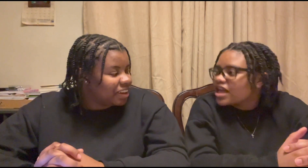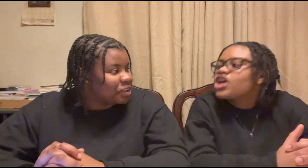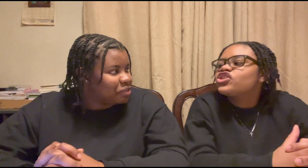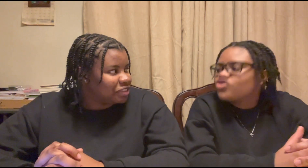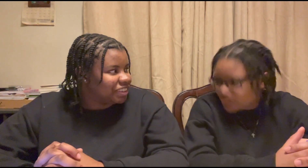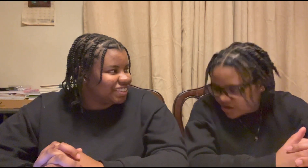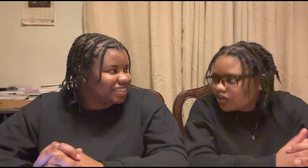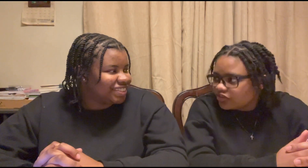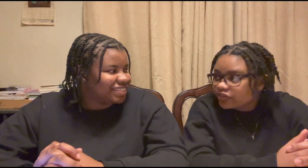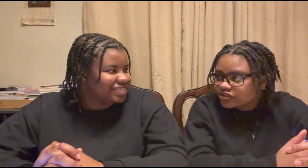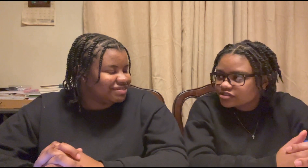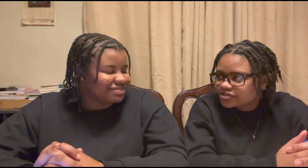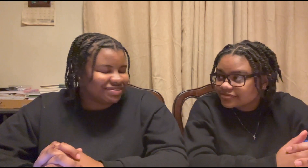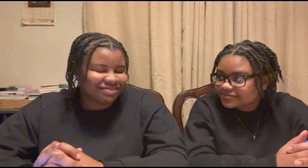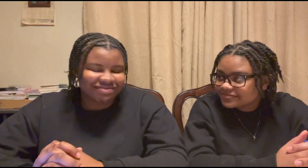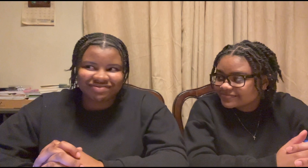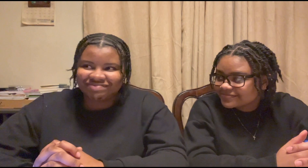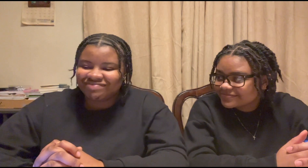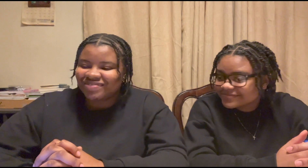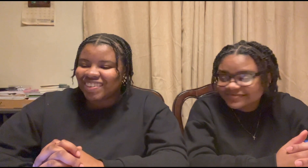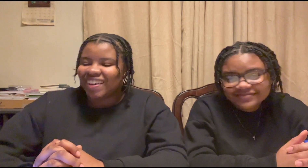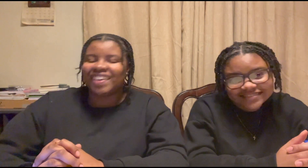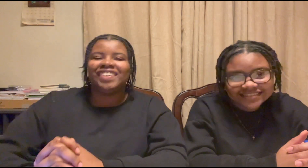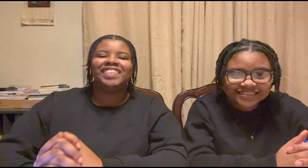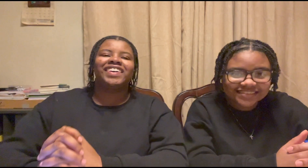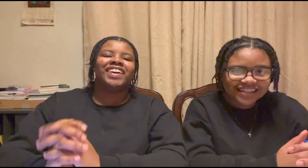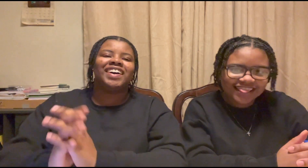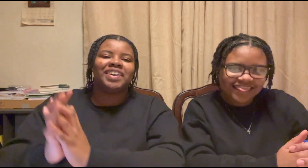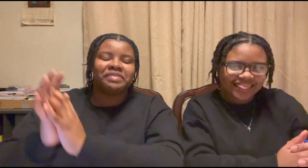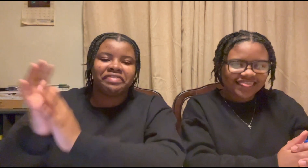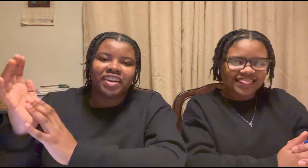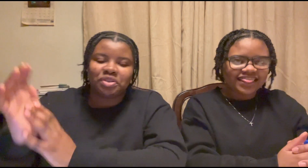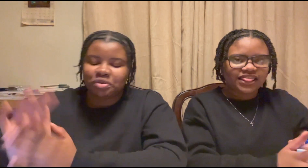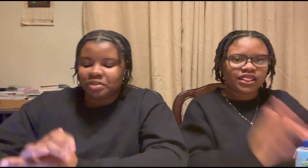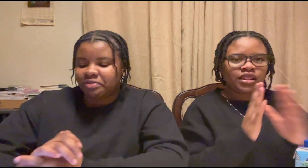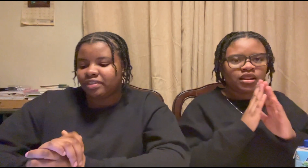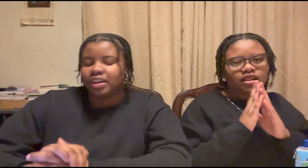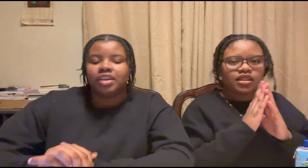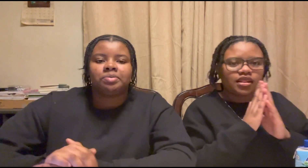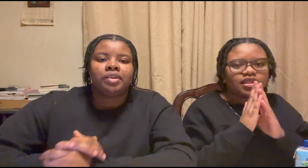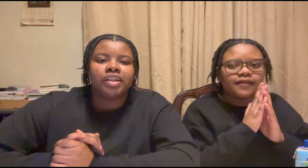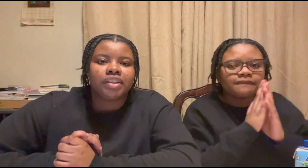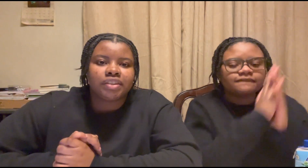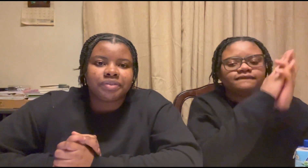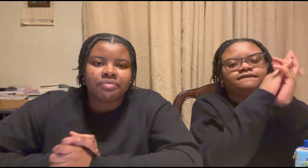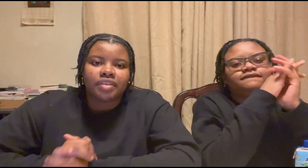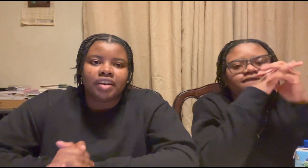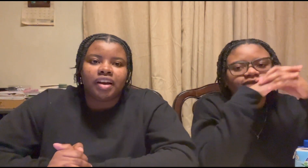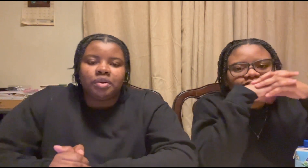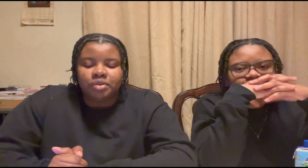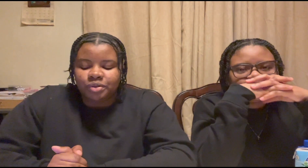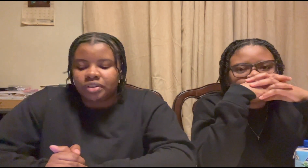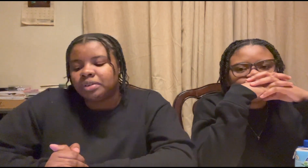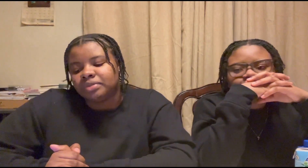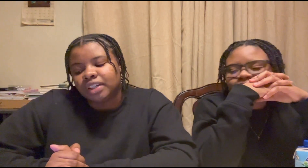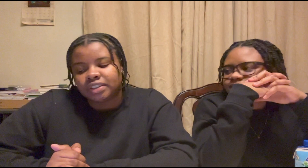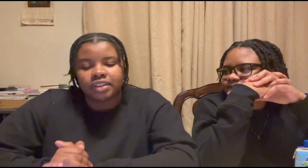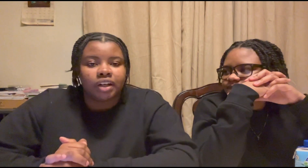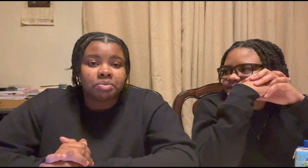go first oh okay um if i had to choose a favorite gospel artist i would choose um tasha cobs